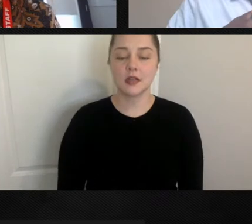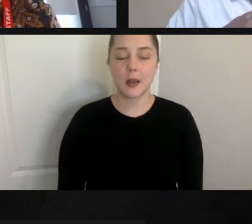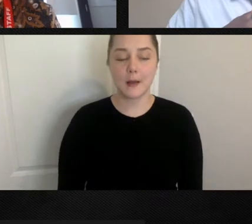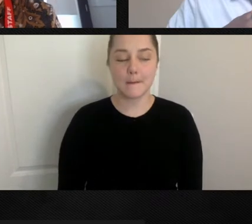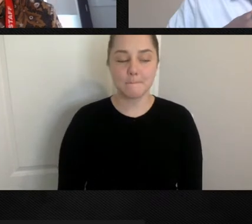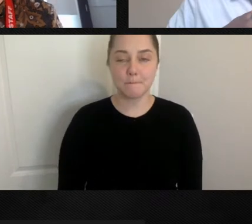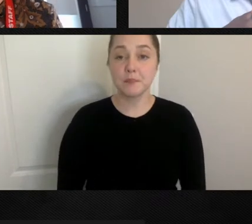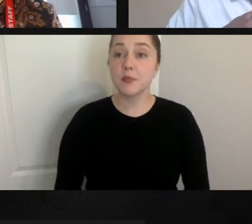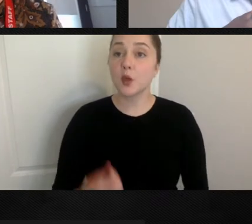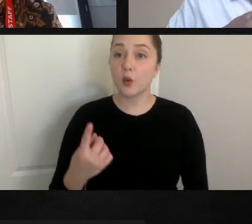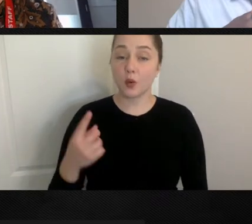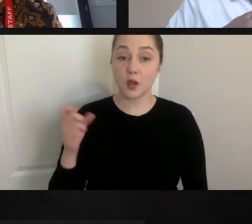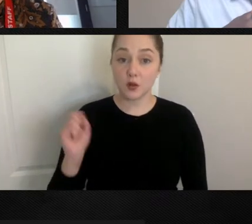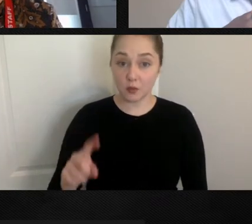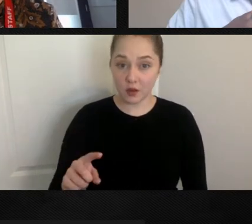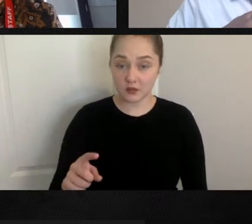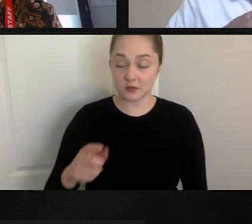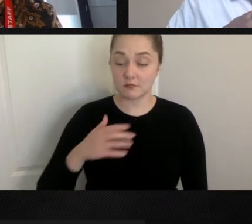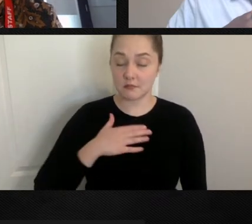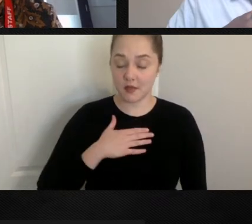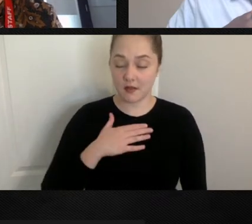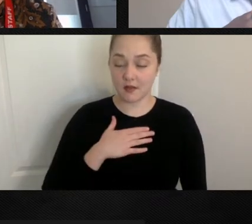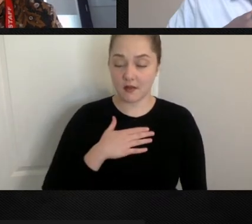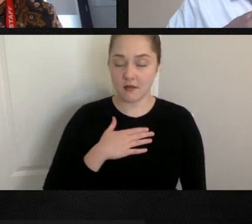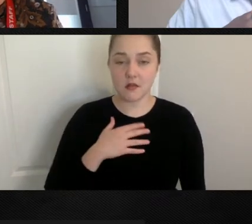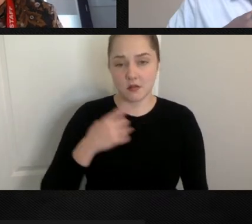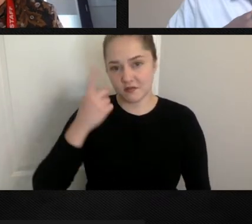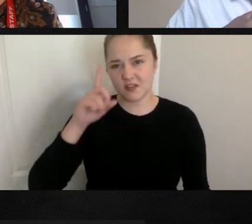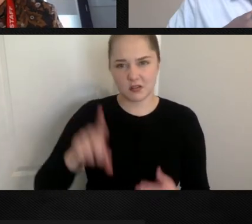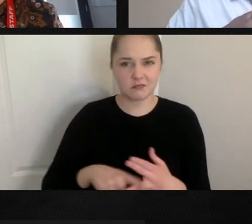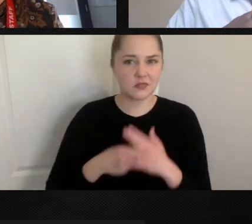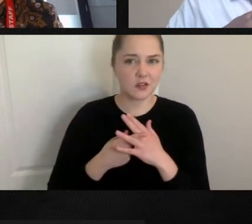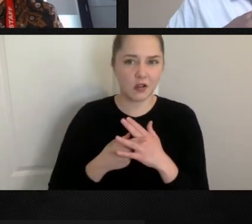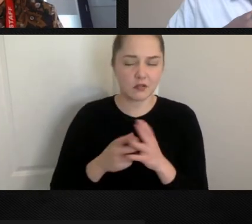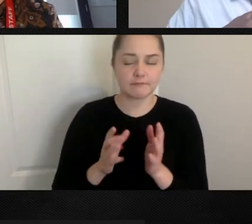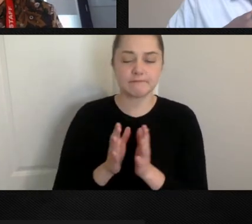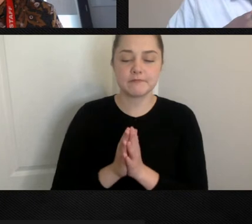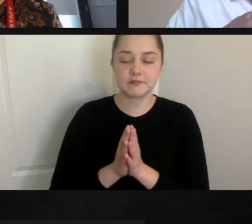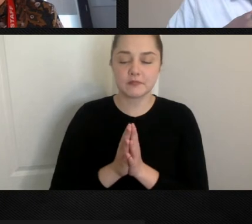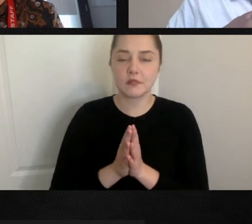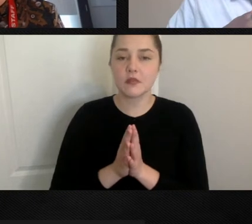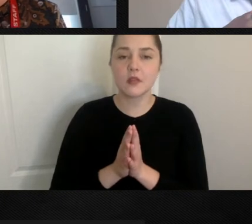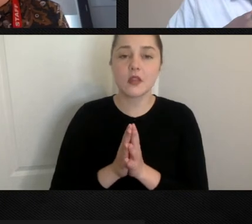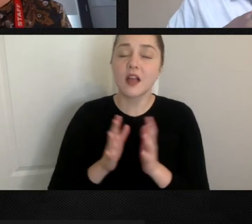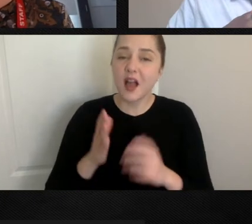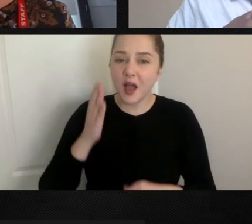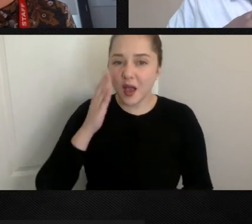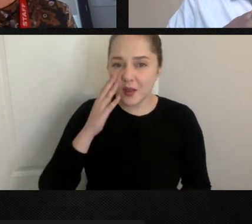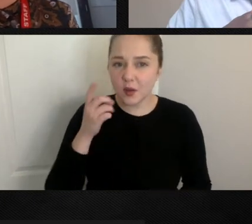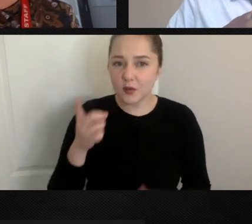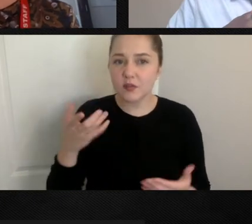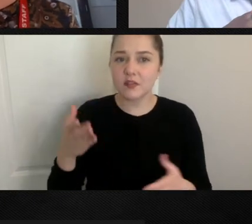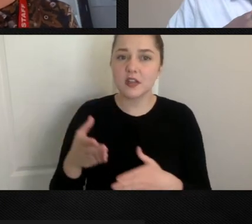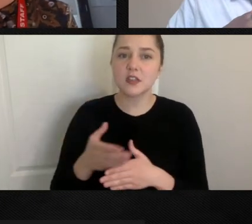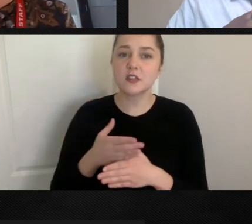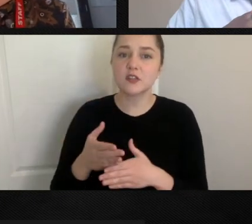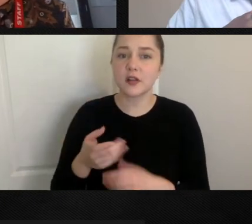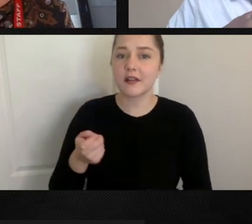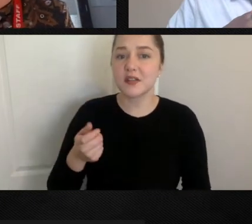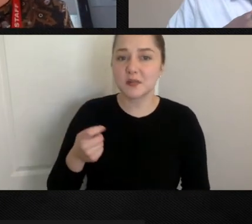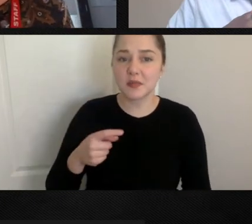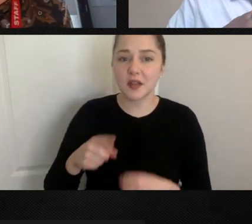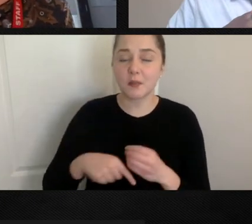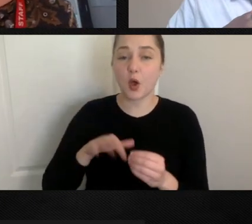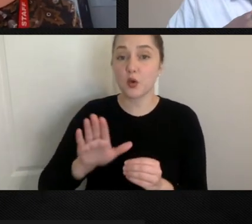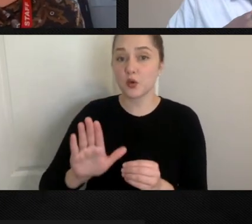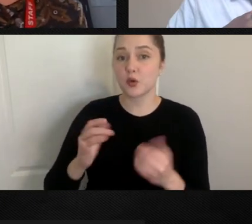One of the questions that I have to get us kicked off is, I know that you had shared a little bit about the work that you're